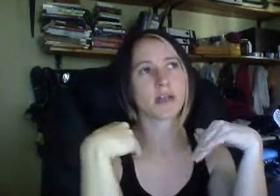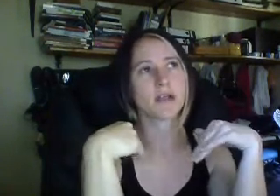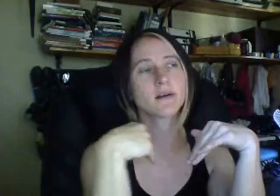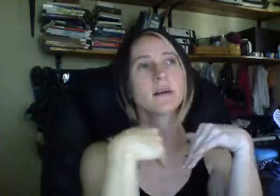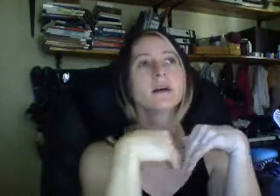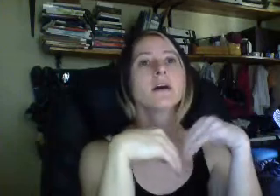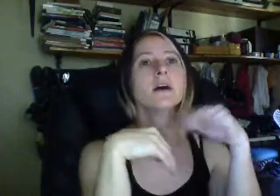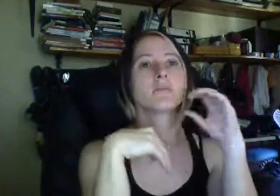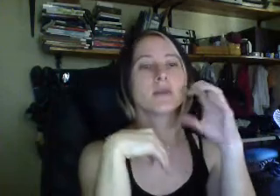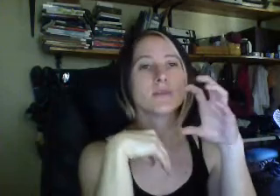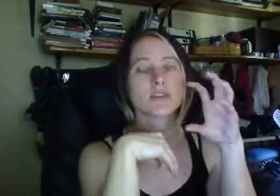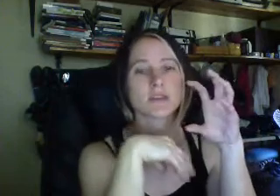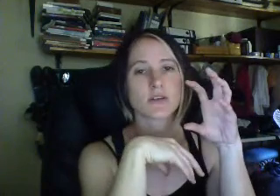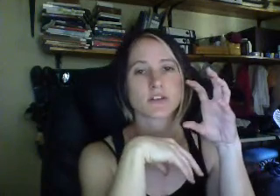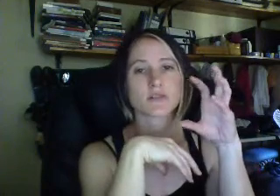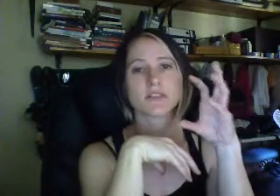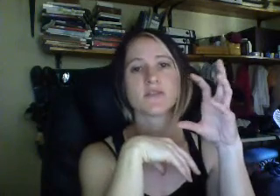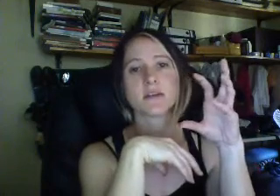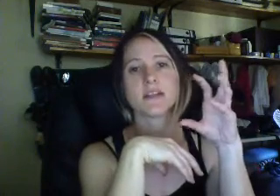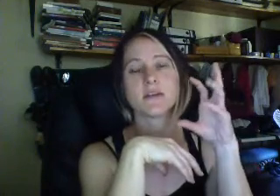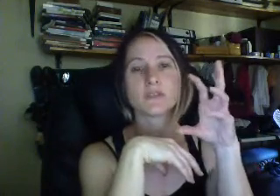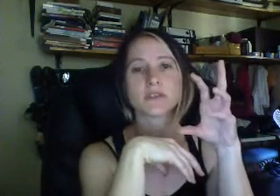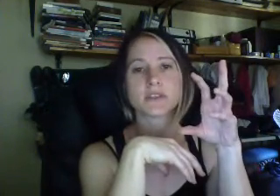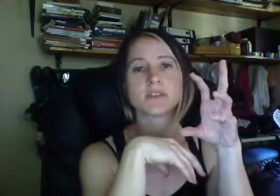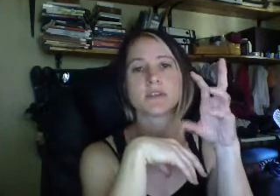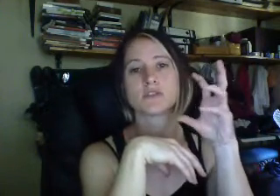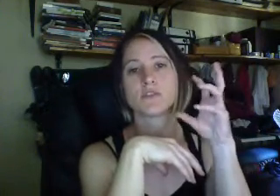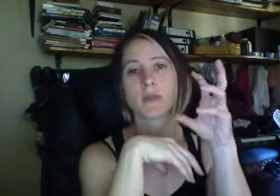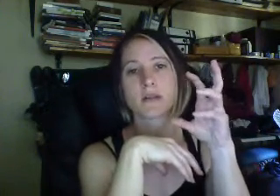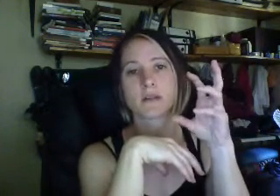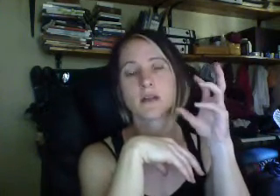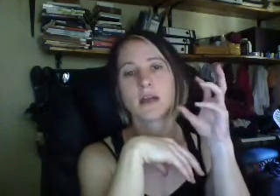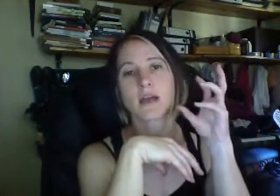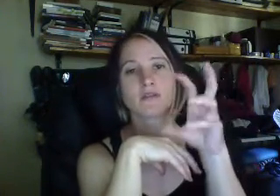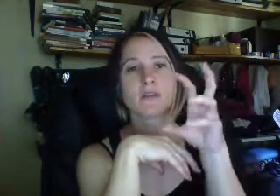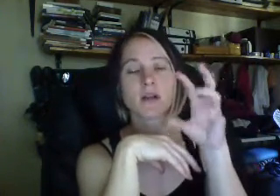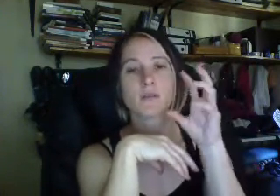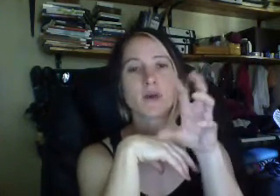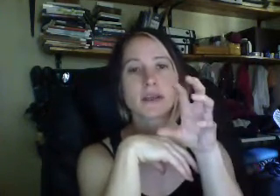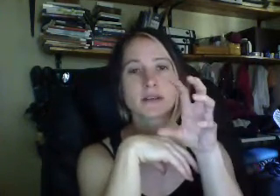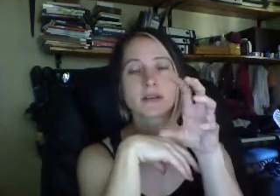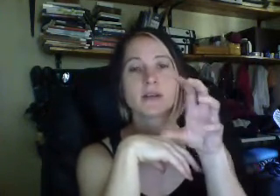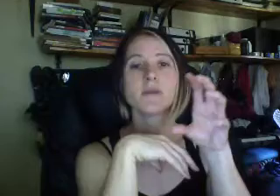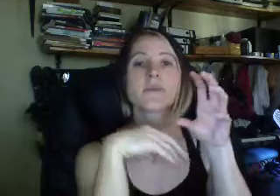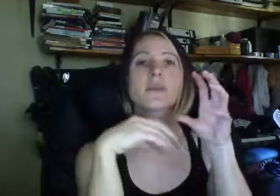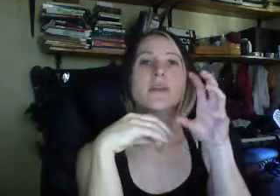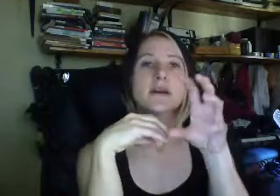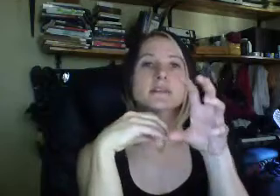hair, images that are specifically imprinted into the male and female brain that